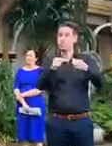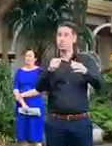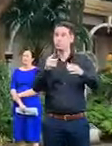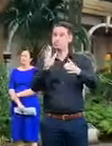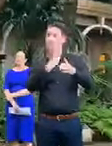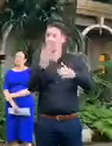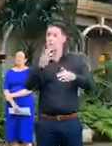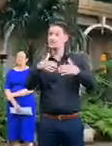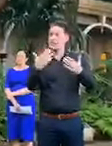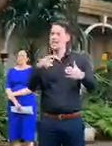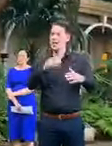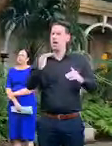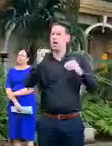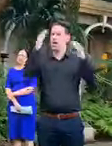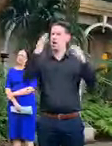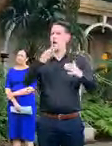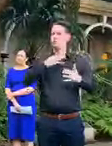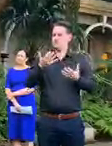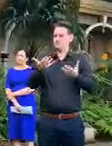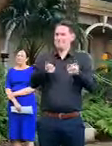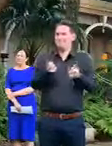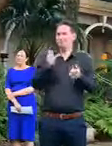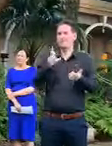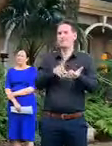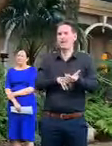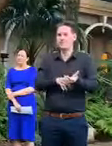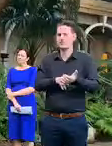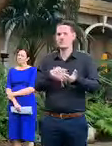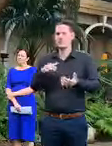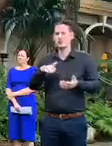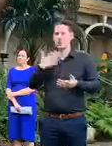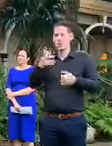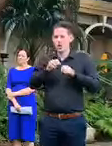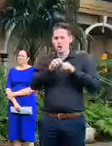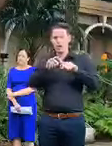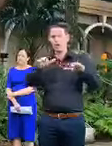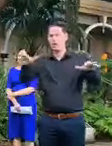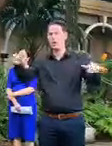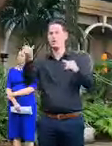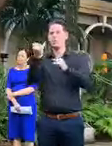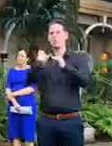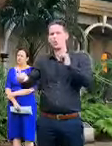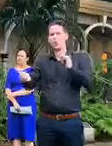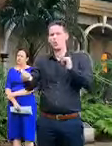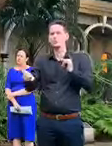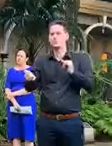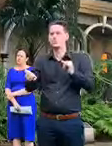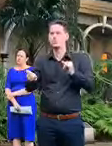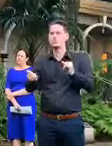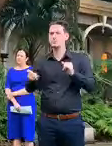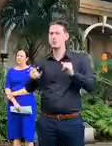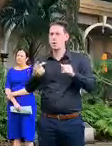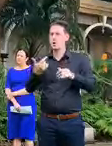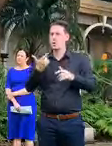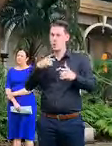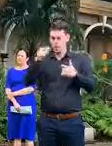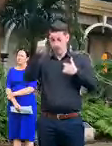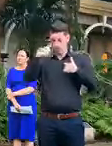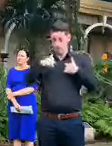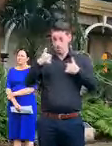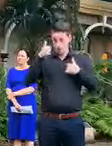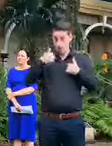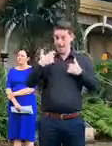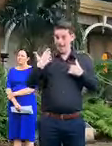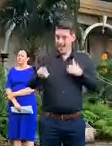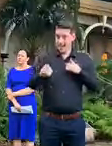risk of getting the infection and we don't want them to spread it to other people prior to them knowing they've got